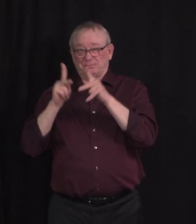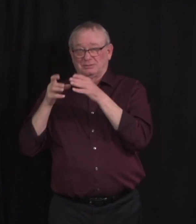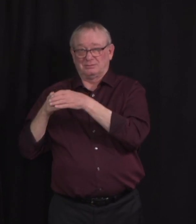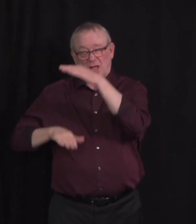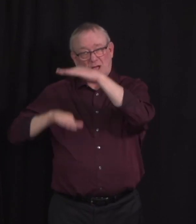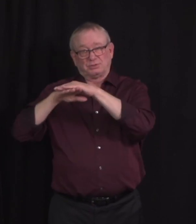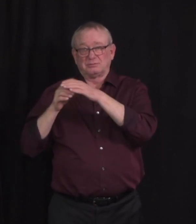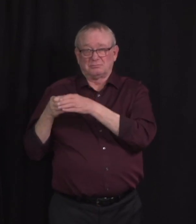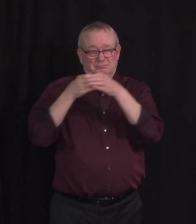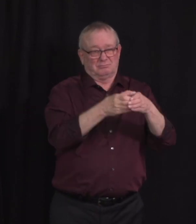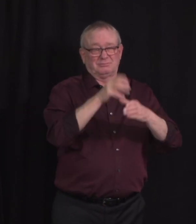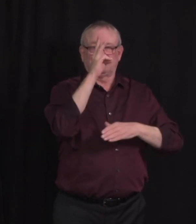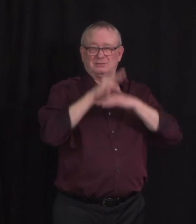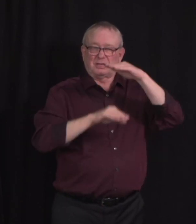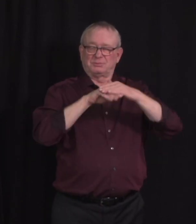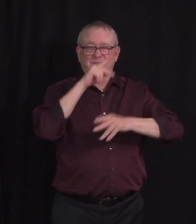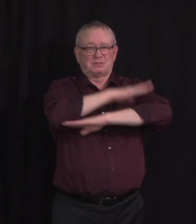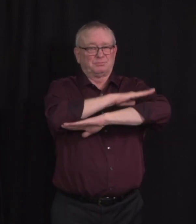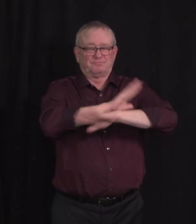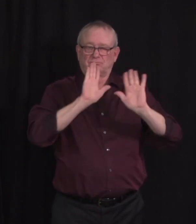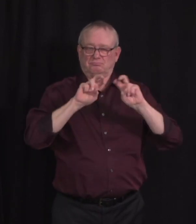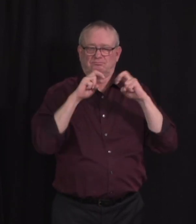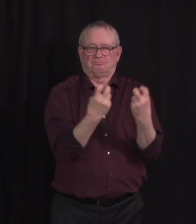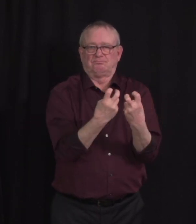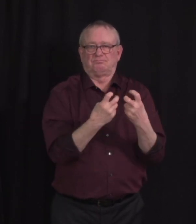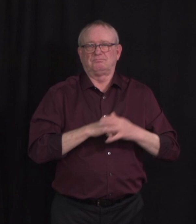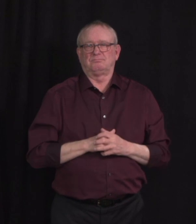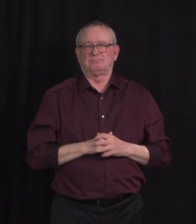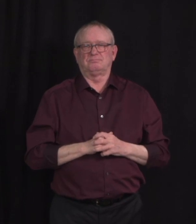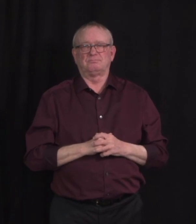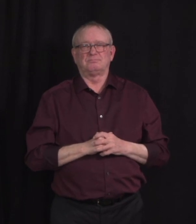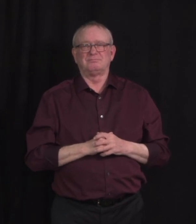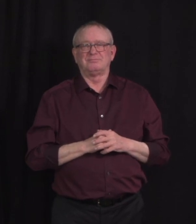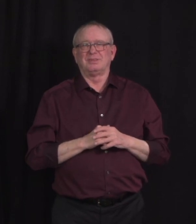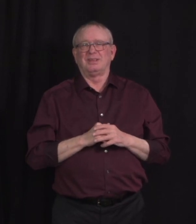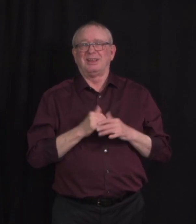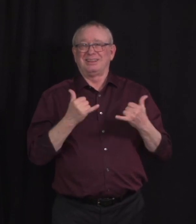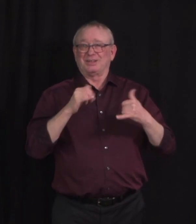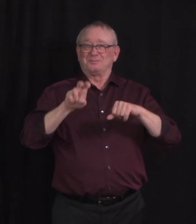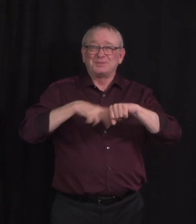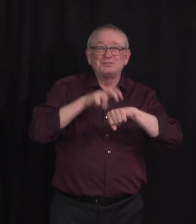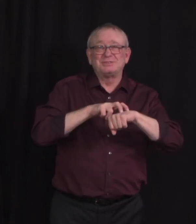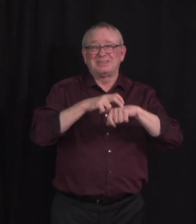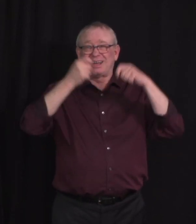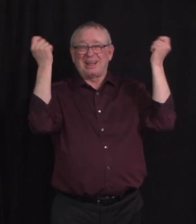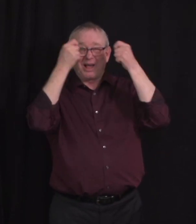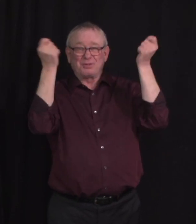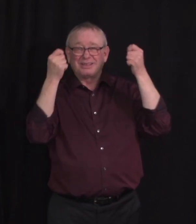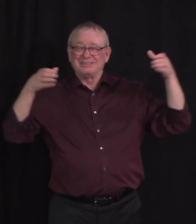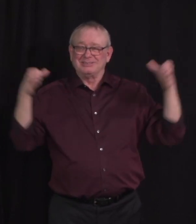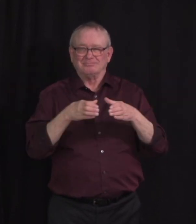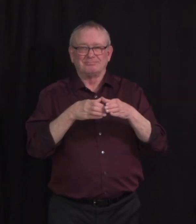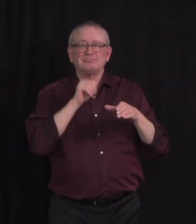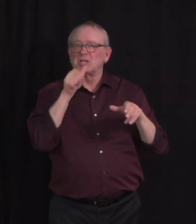This is not the year for gathering in restaurants and indoors with friends on St. Patrick's Day. In fact, it is against the rules.